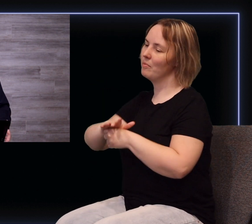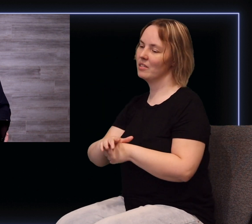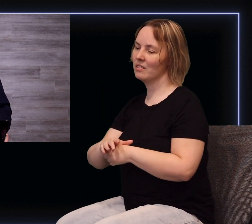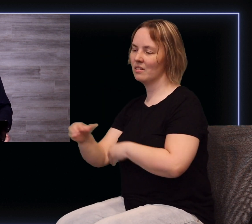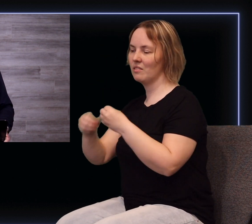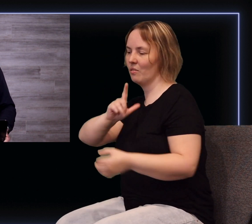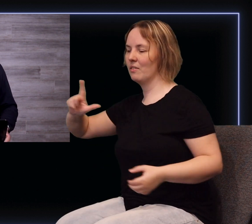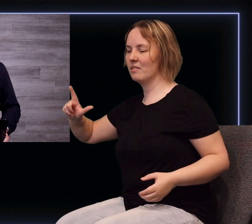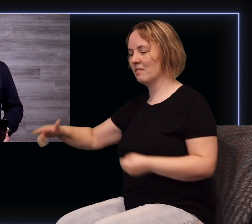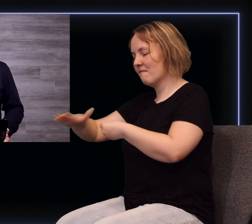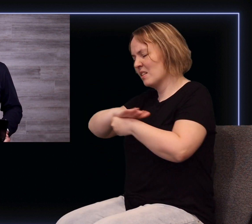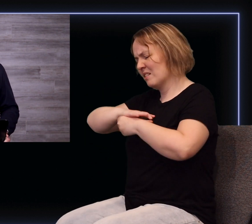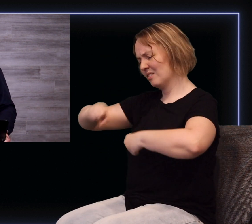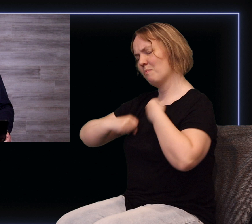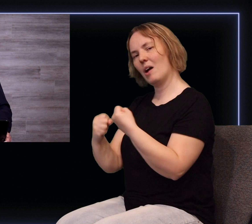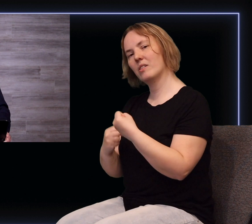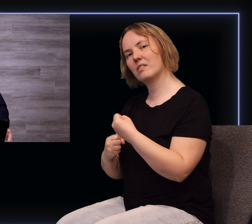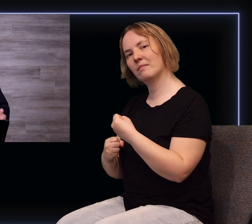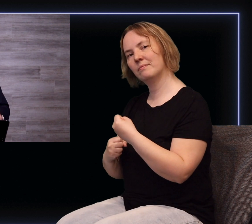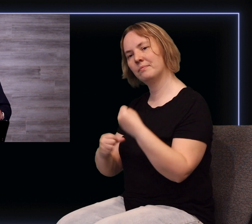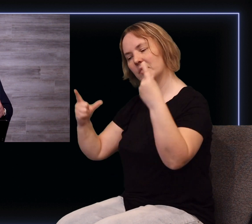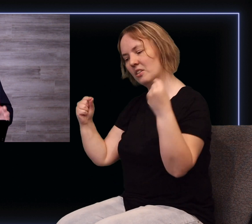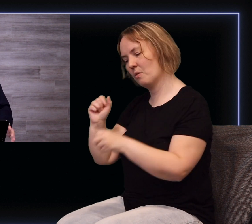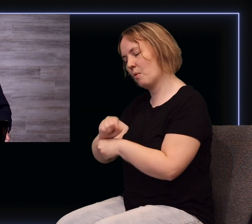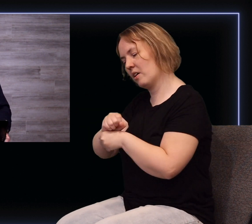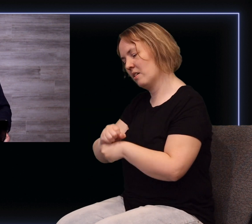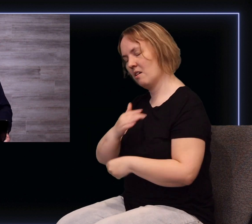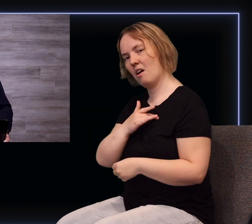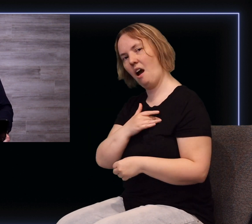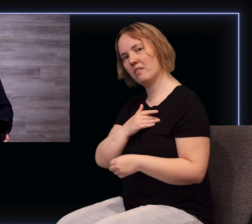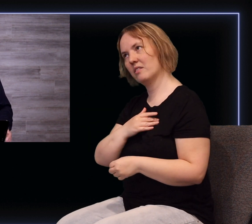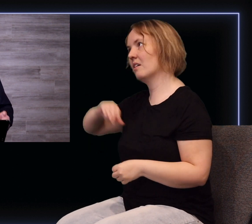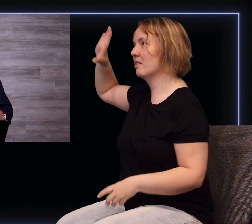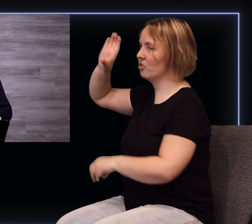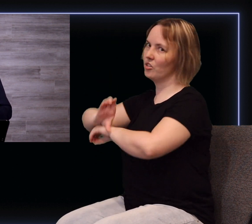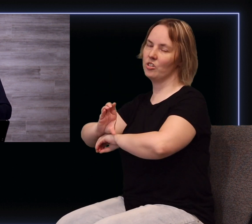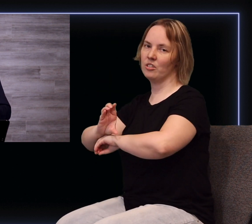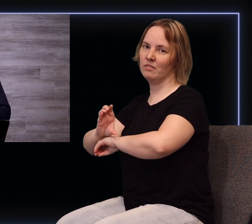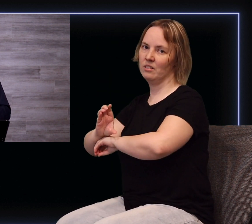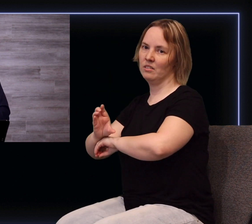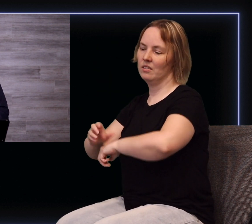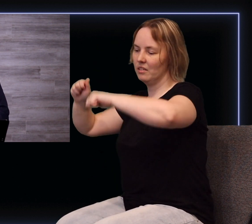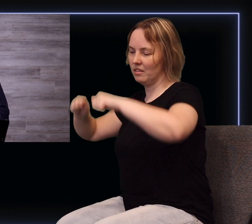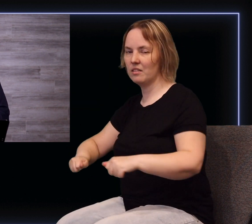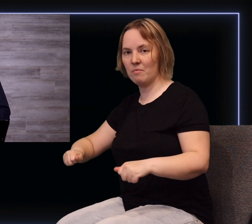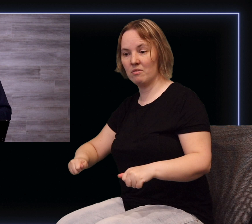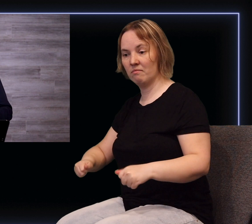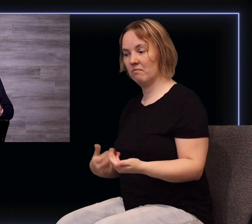empower us Lord to do a work in our hearts and in your church that is able to rise up Lord you are raising up a